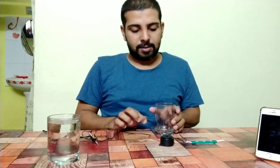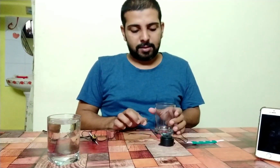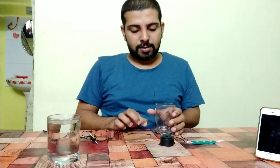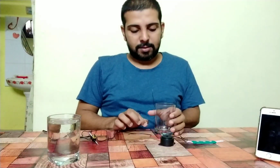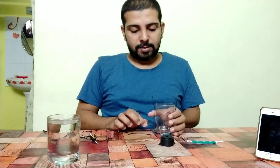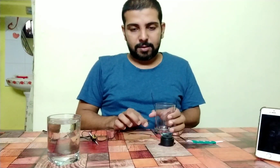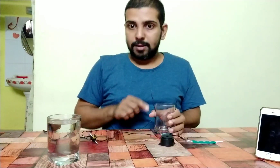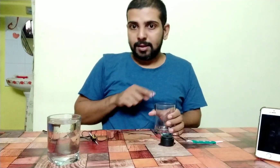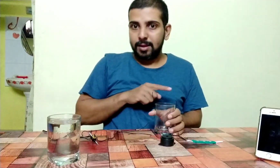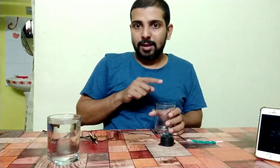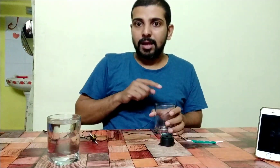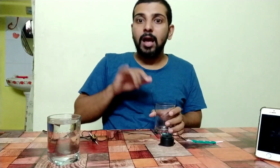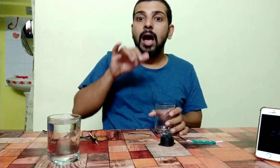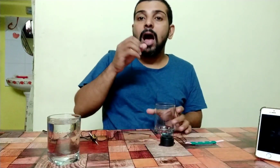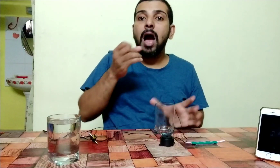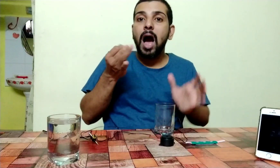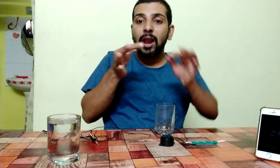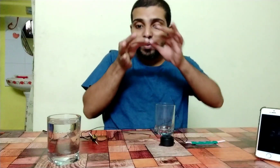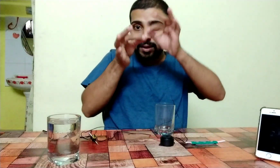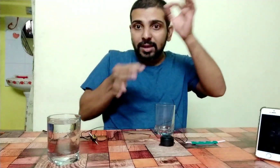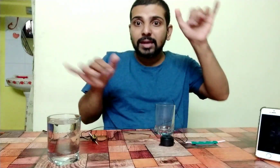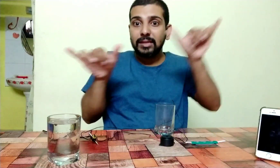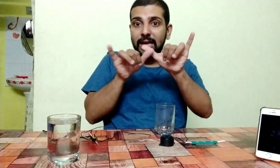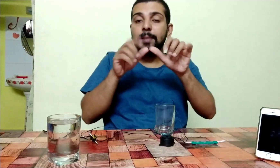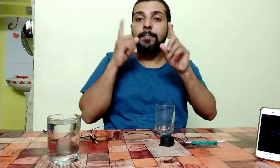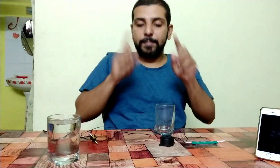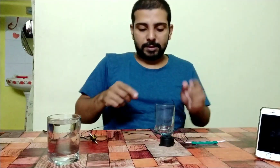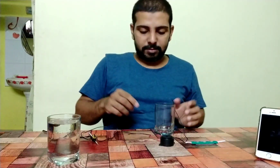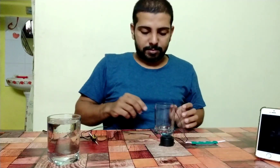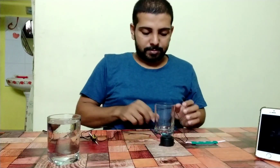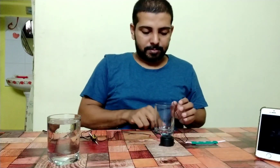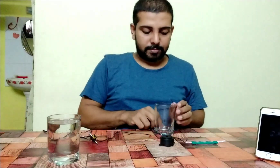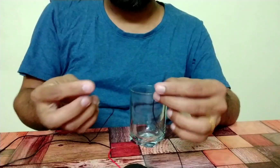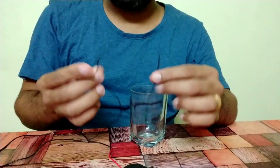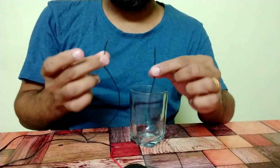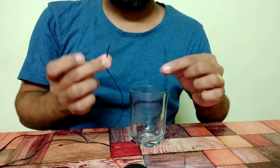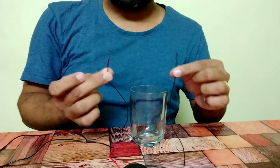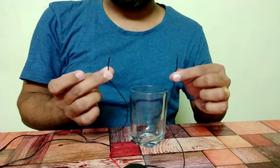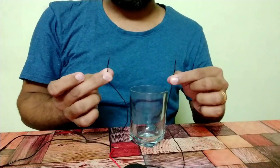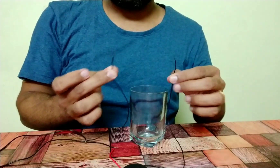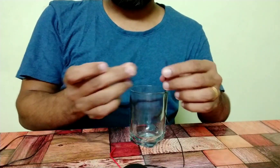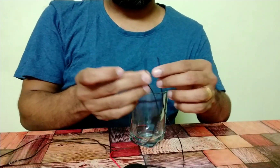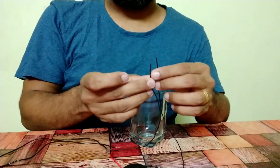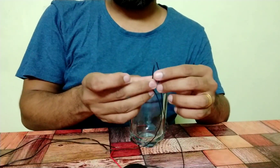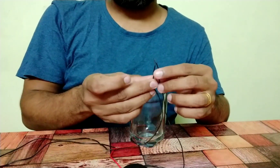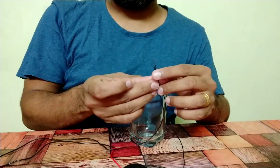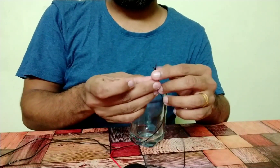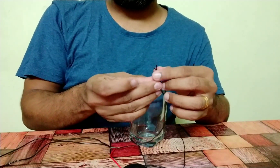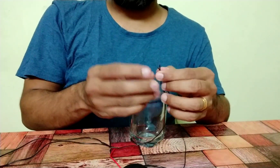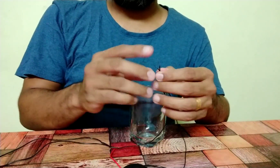you get lost, you'll never be found And you can't stop again until you break down